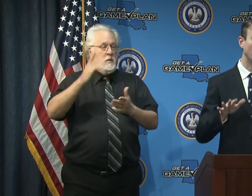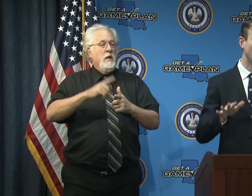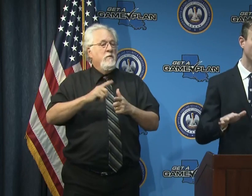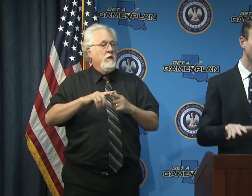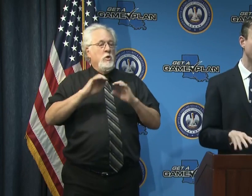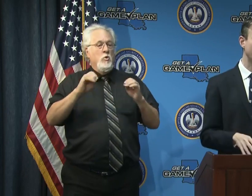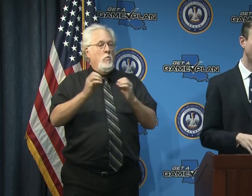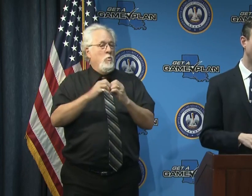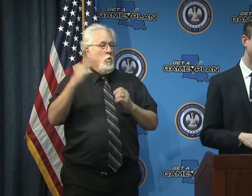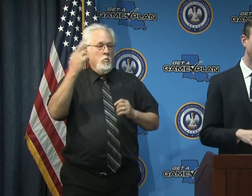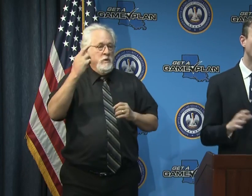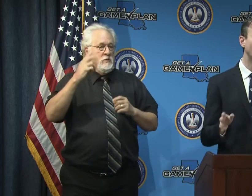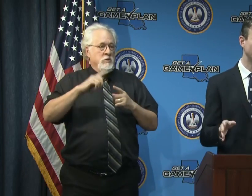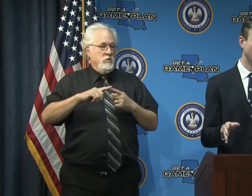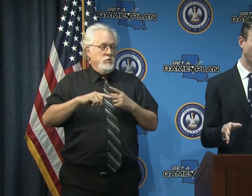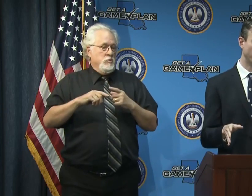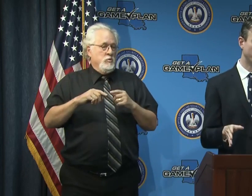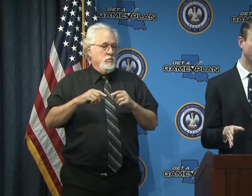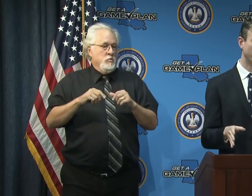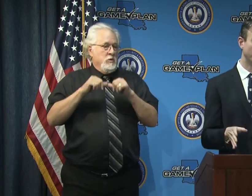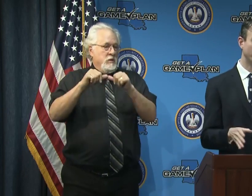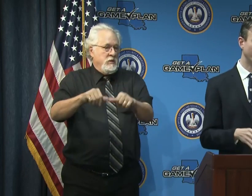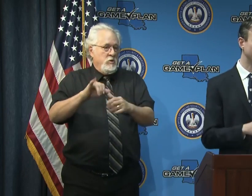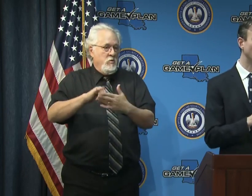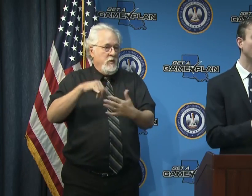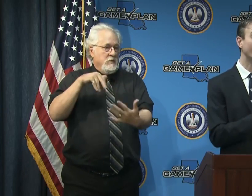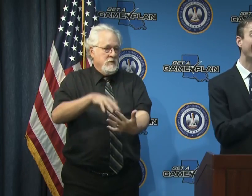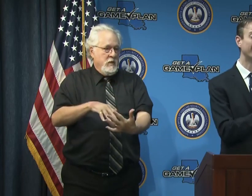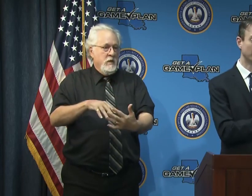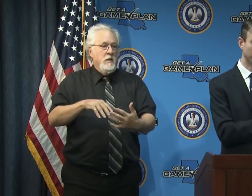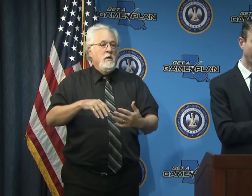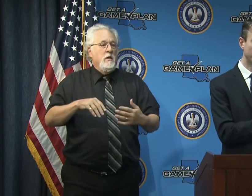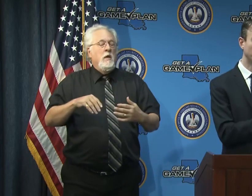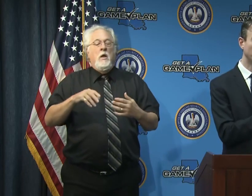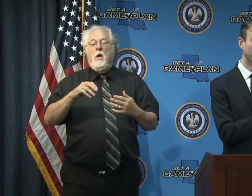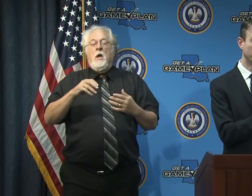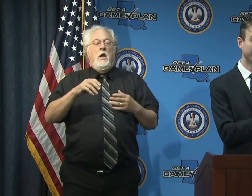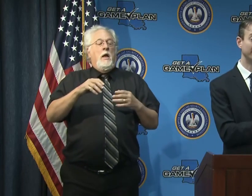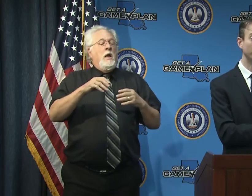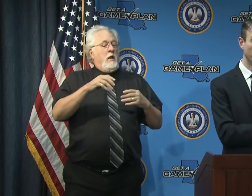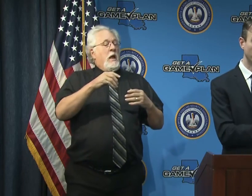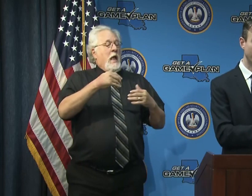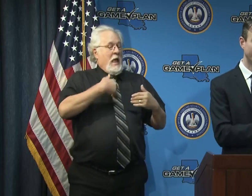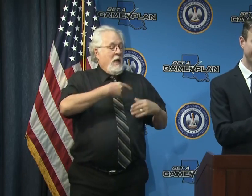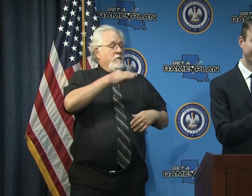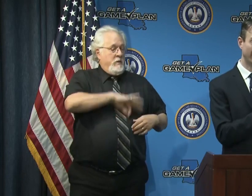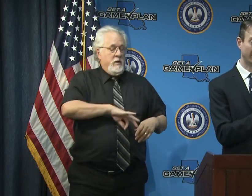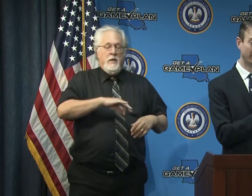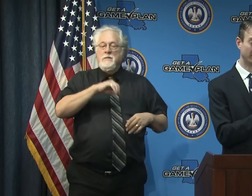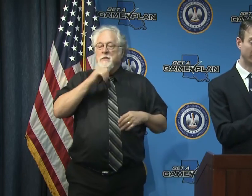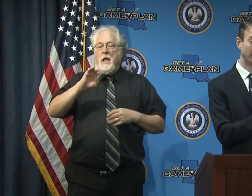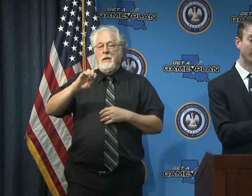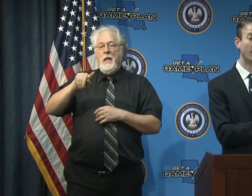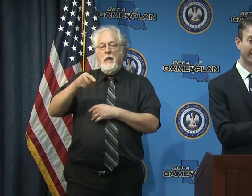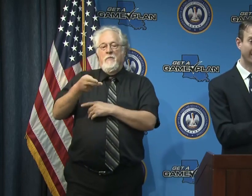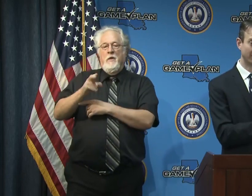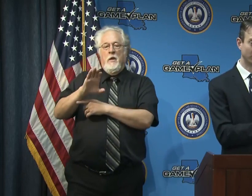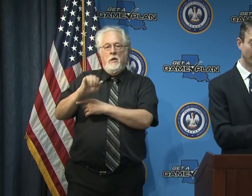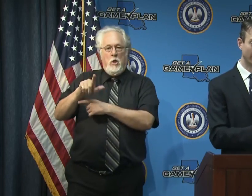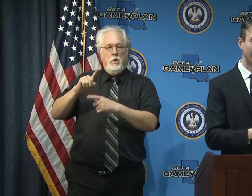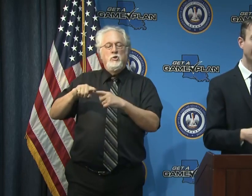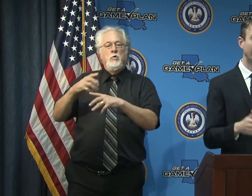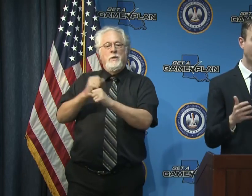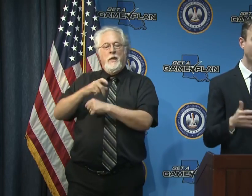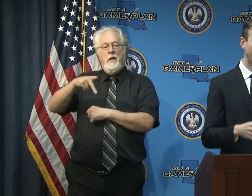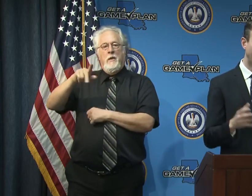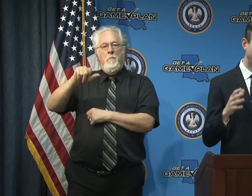there's no longer a question of whether there's a benefit here it's no longer ethical to have people get placebo to get the non-active